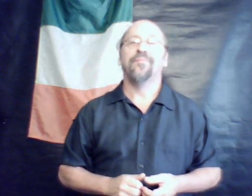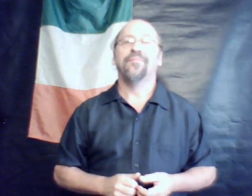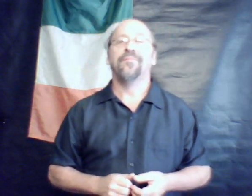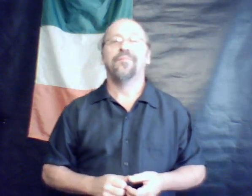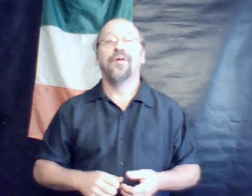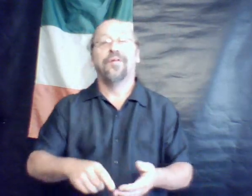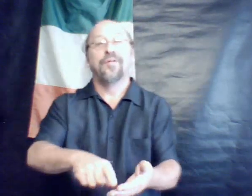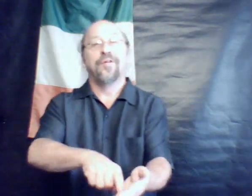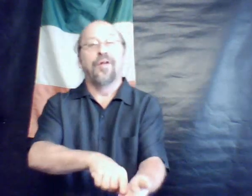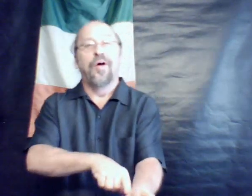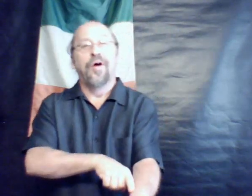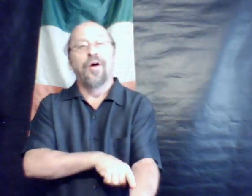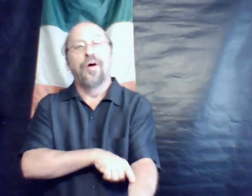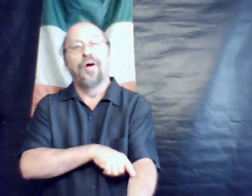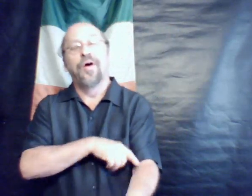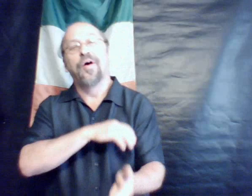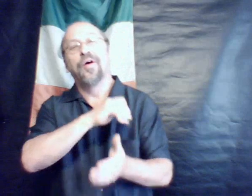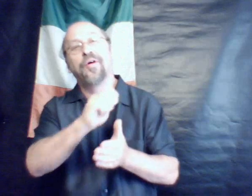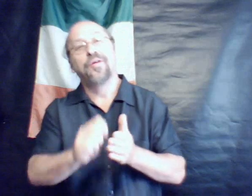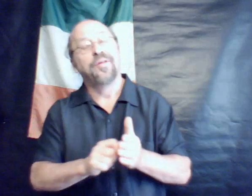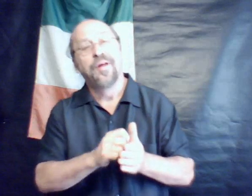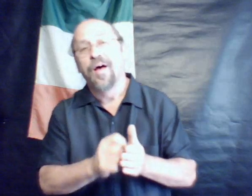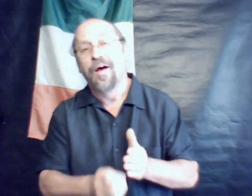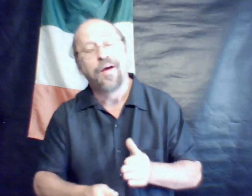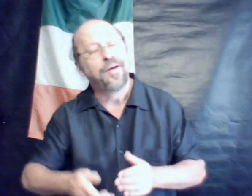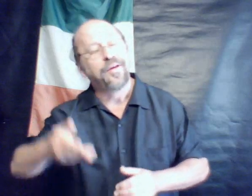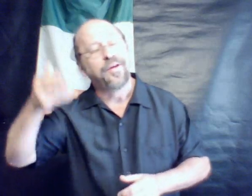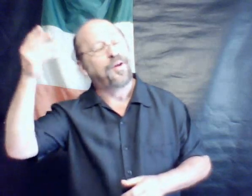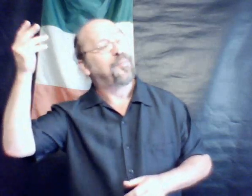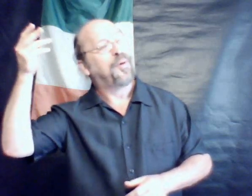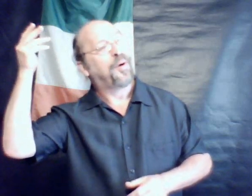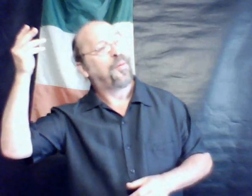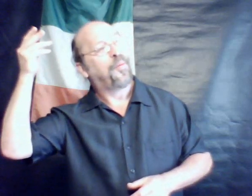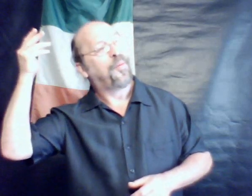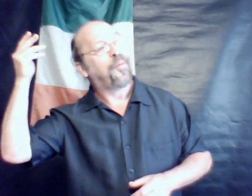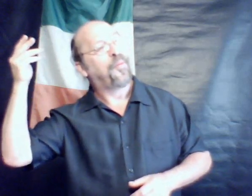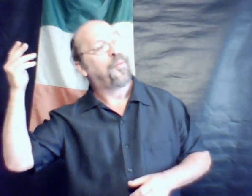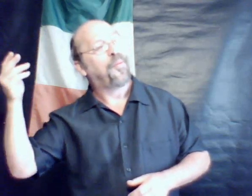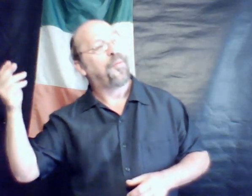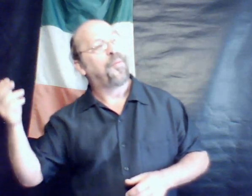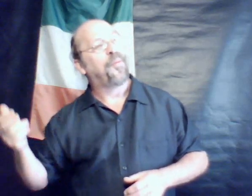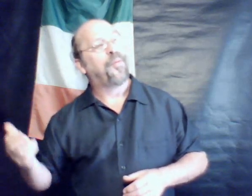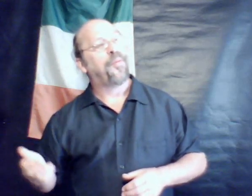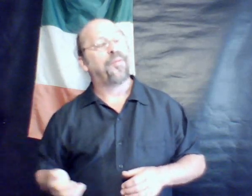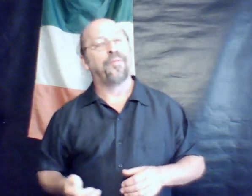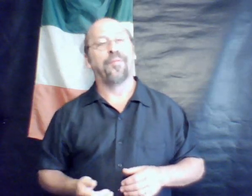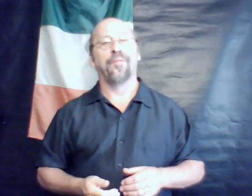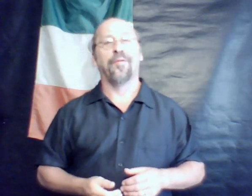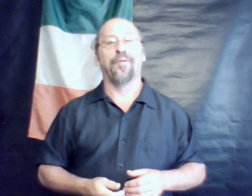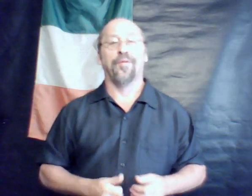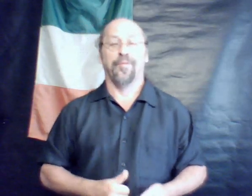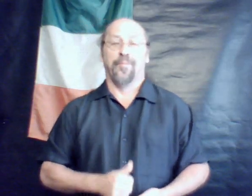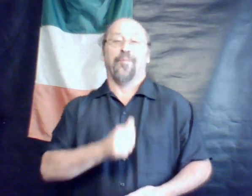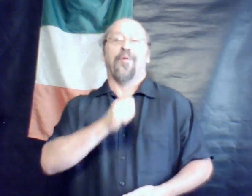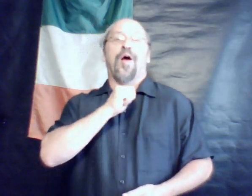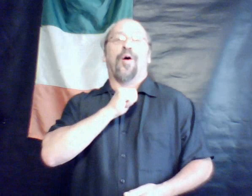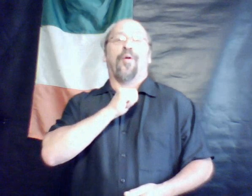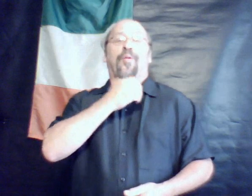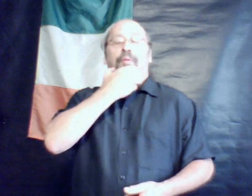Long time ago to the fine moon.